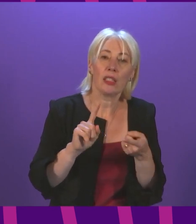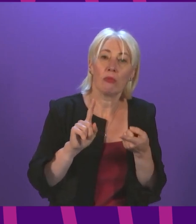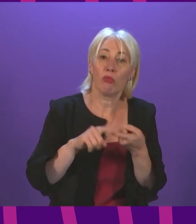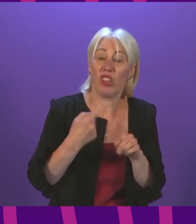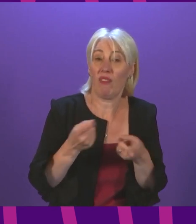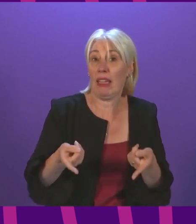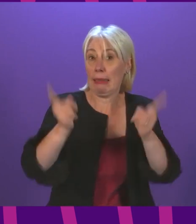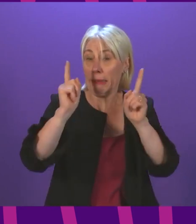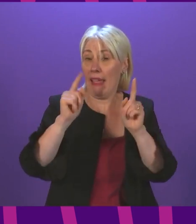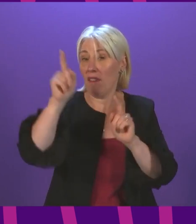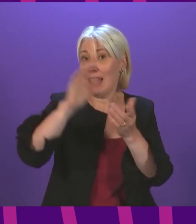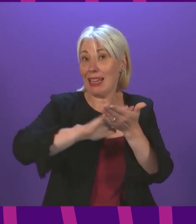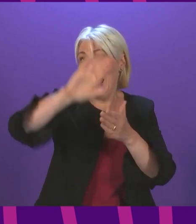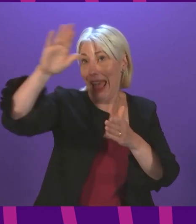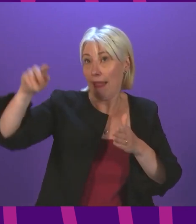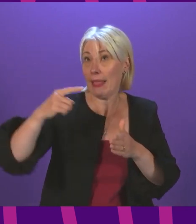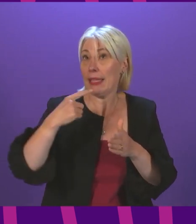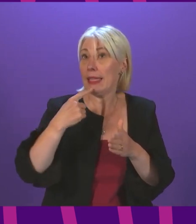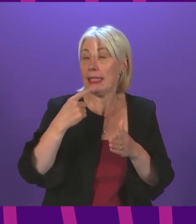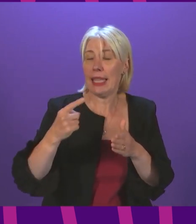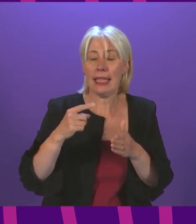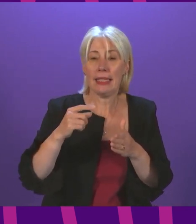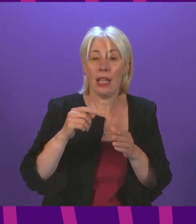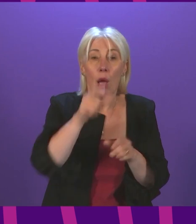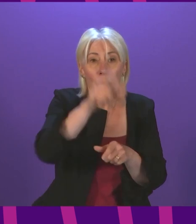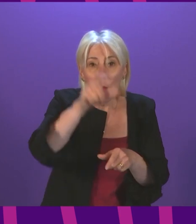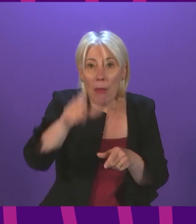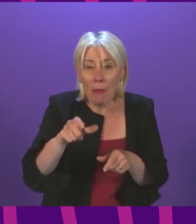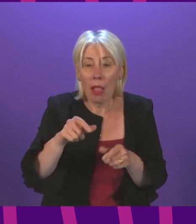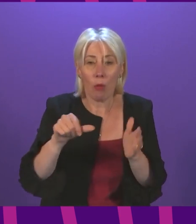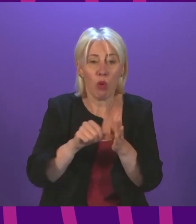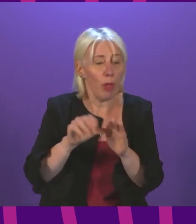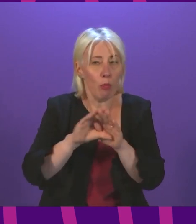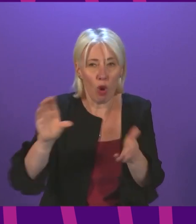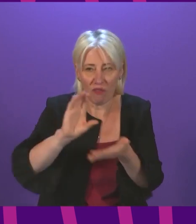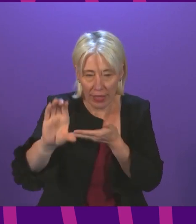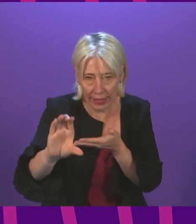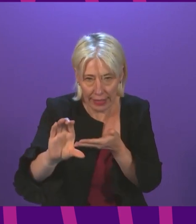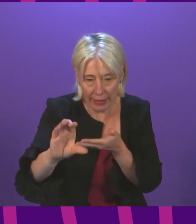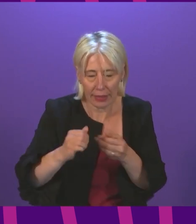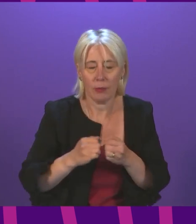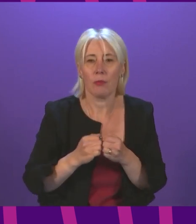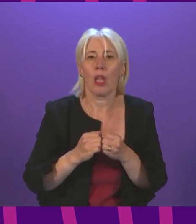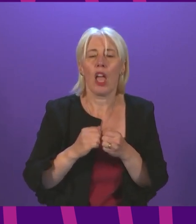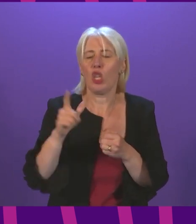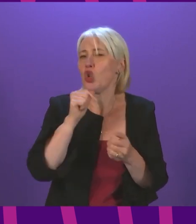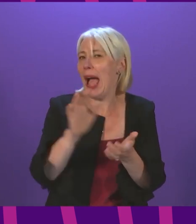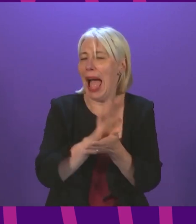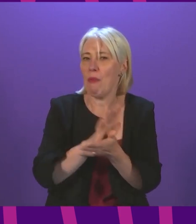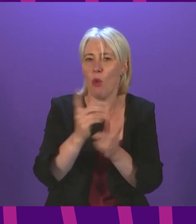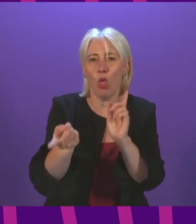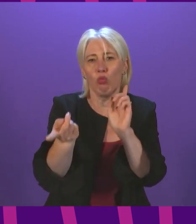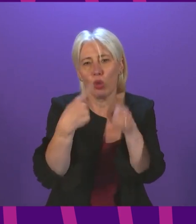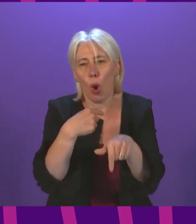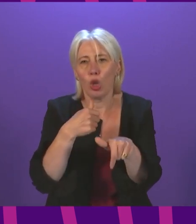personnel shortages are the problem not funding and that she is not happy with the offering in terms of responsiveness and